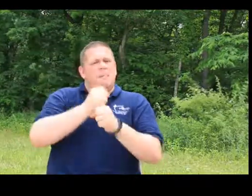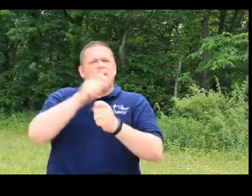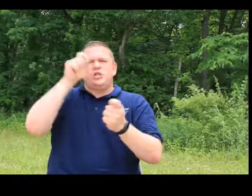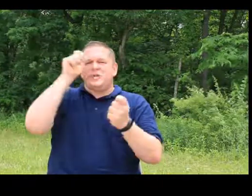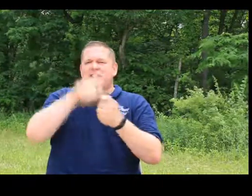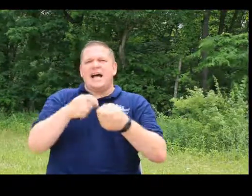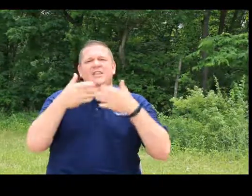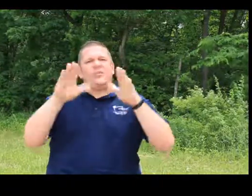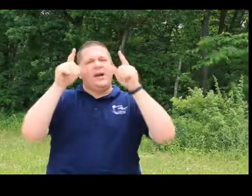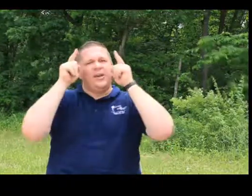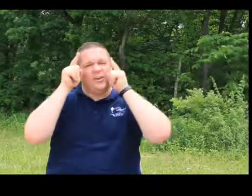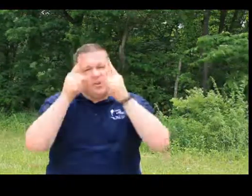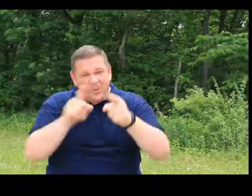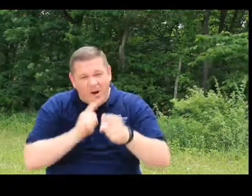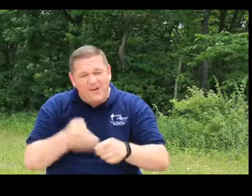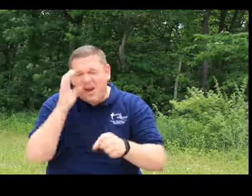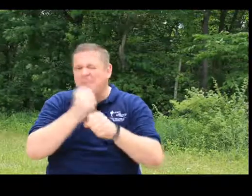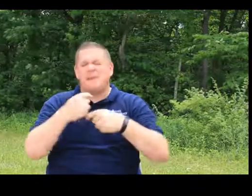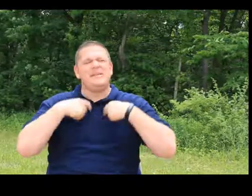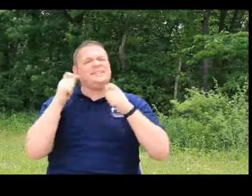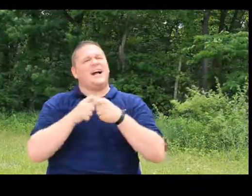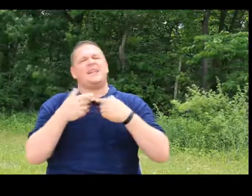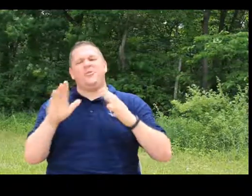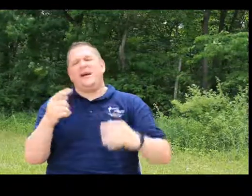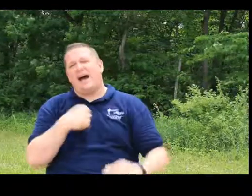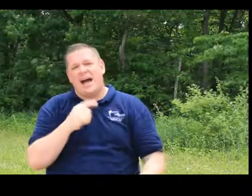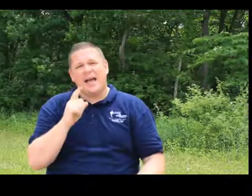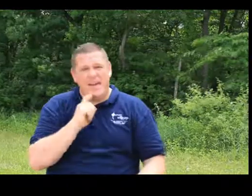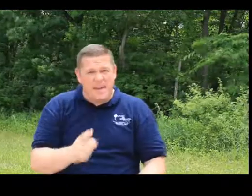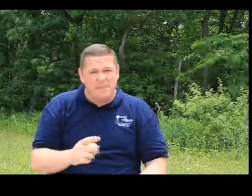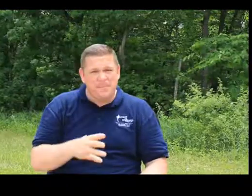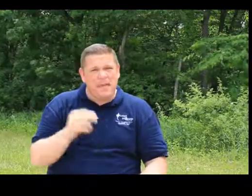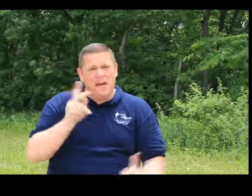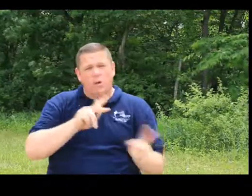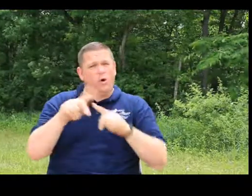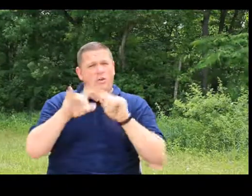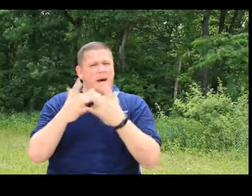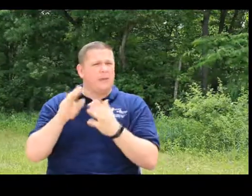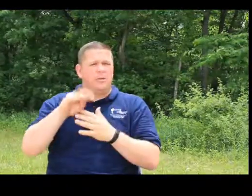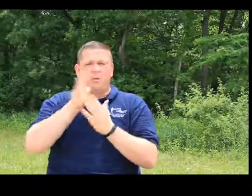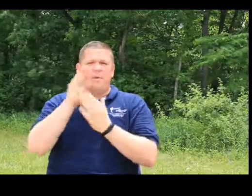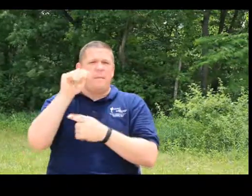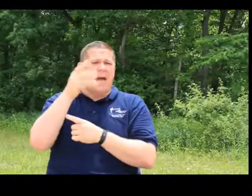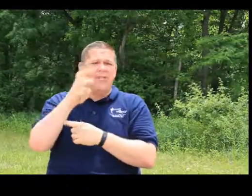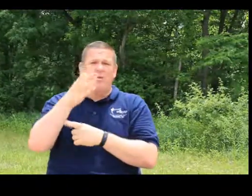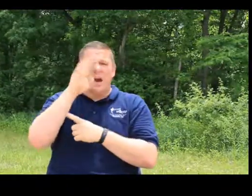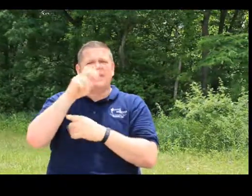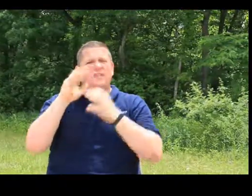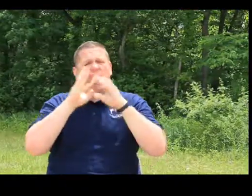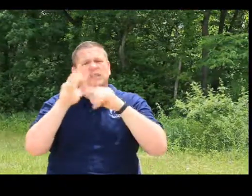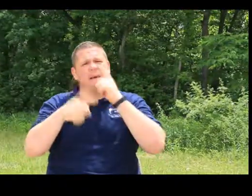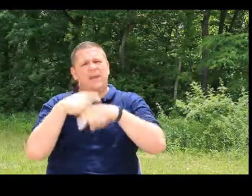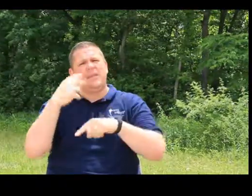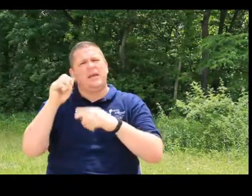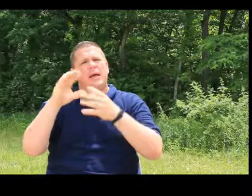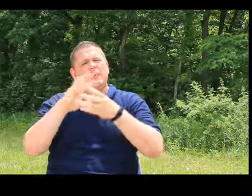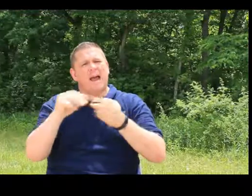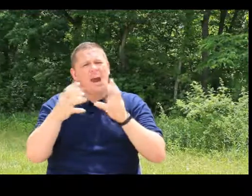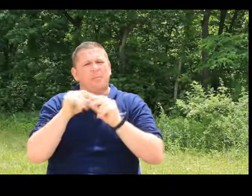made you exactly the way you are and God made me exactly the way I am. And according to the Bible in the book of Matthew, God even talks about the parable